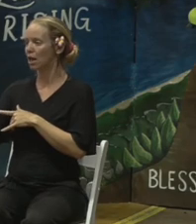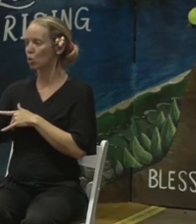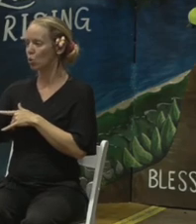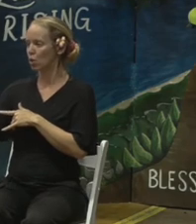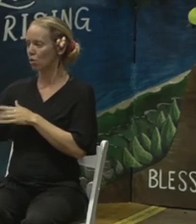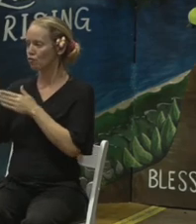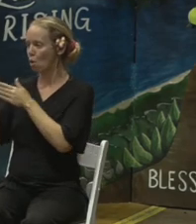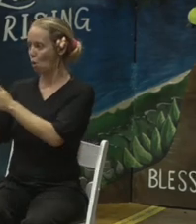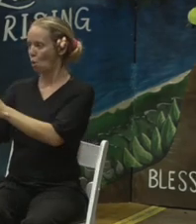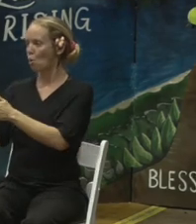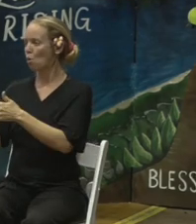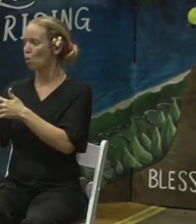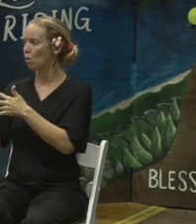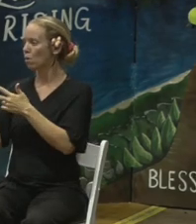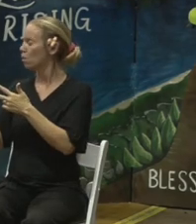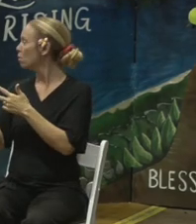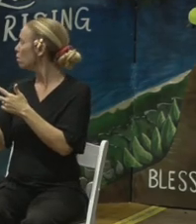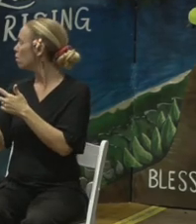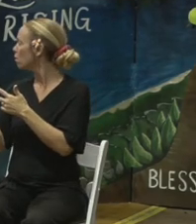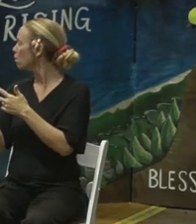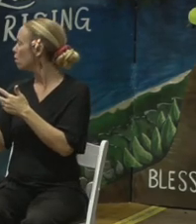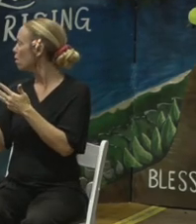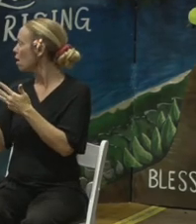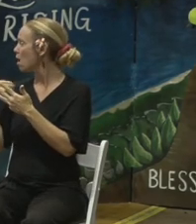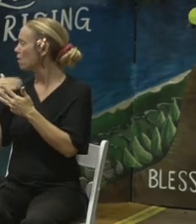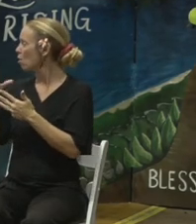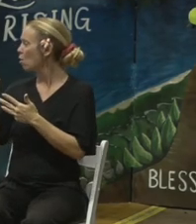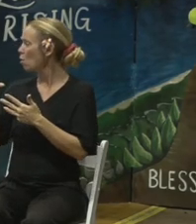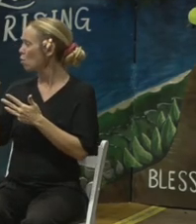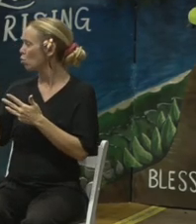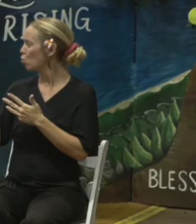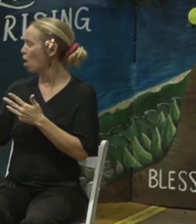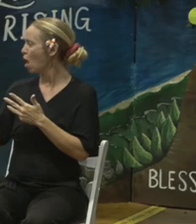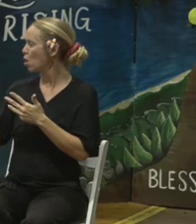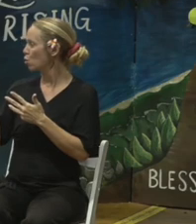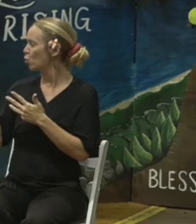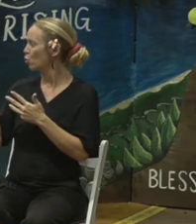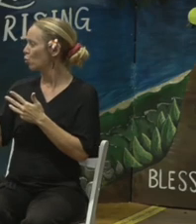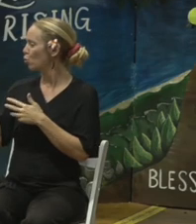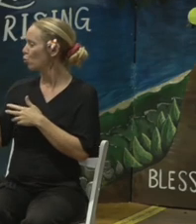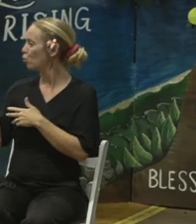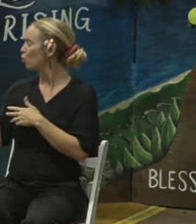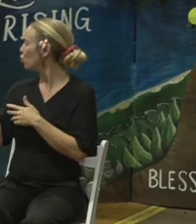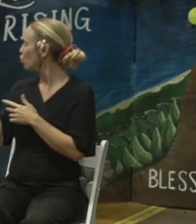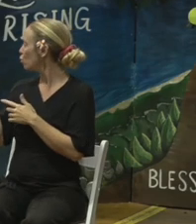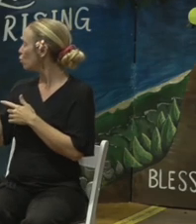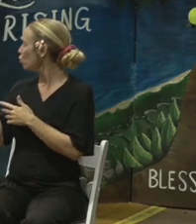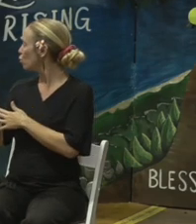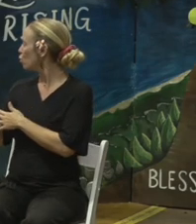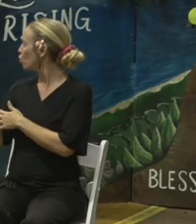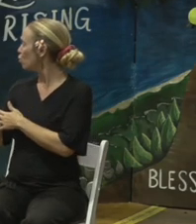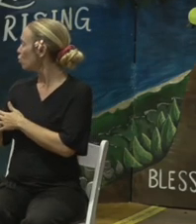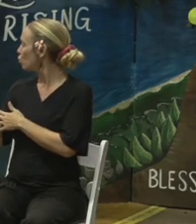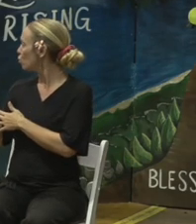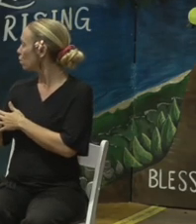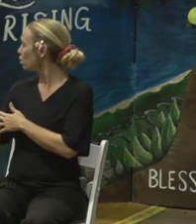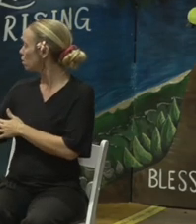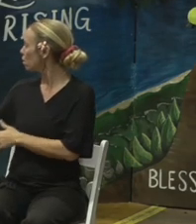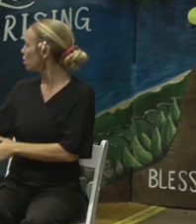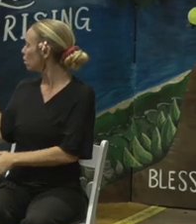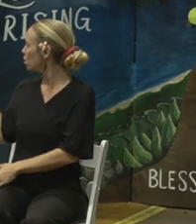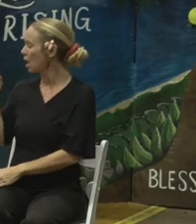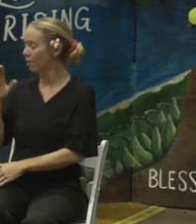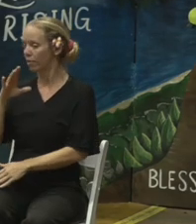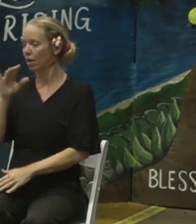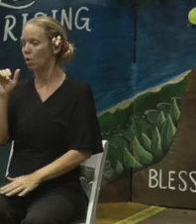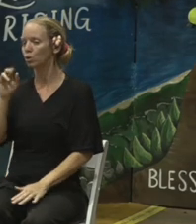the Oluwalu site, which is here, sorry. And then the Okumehame